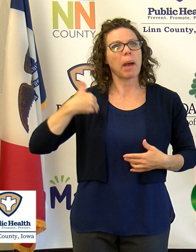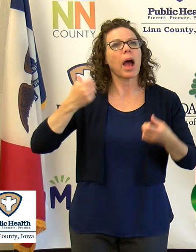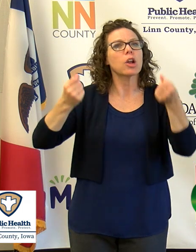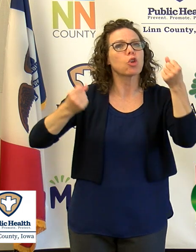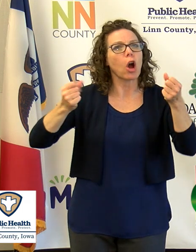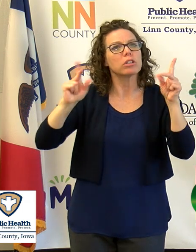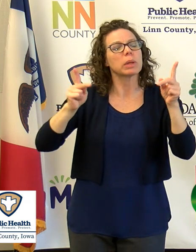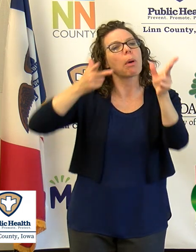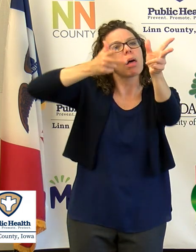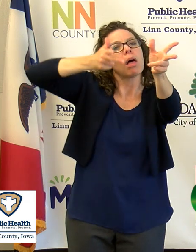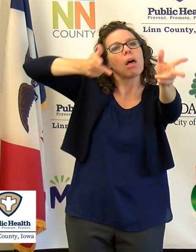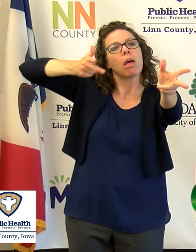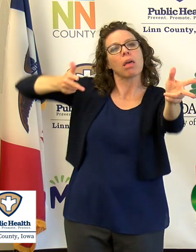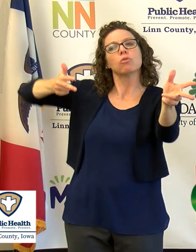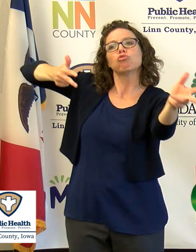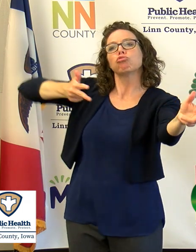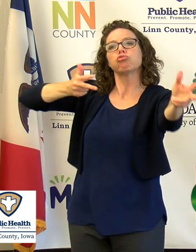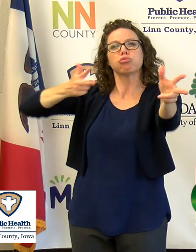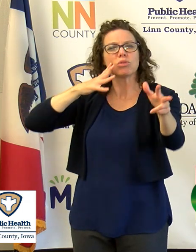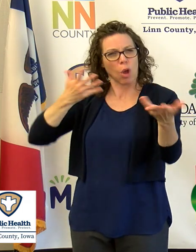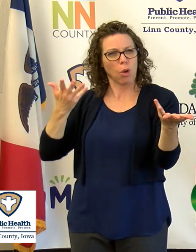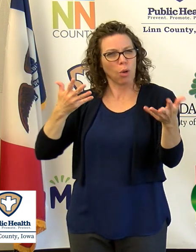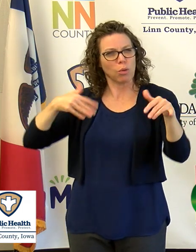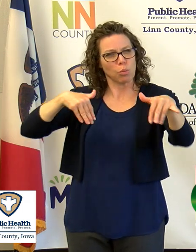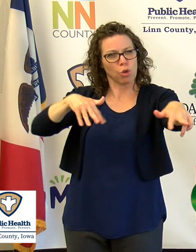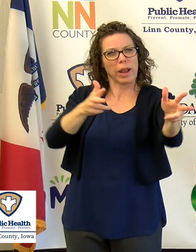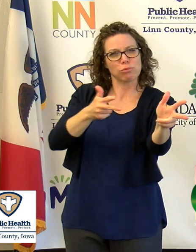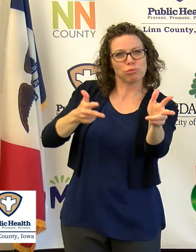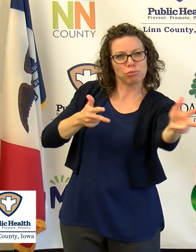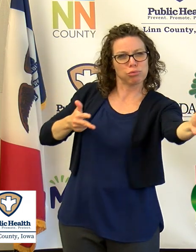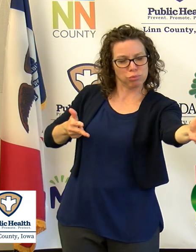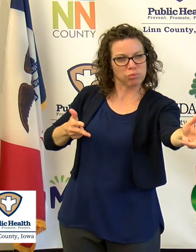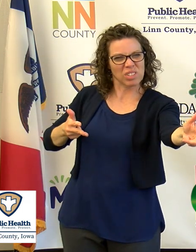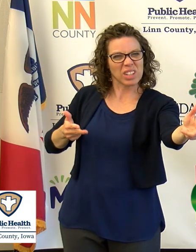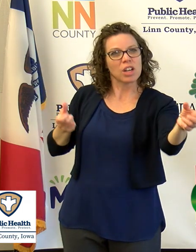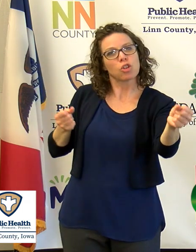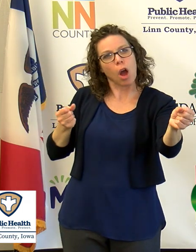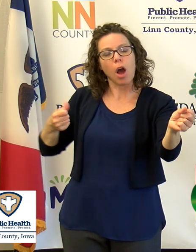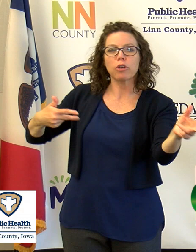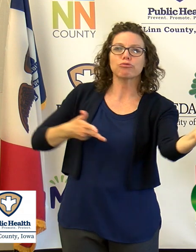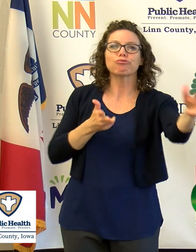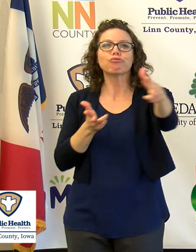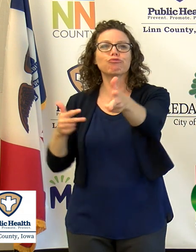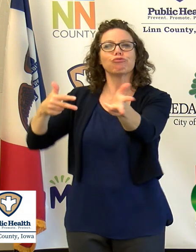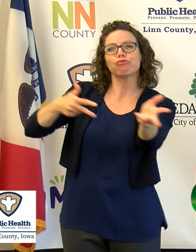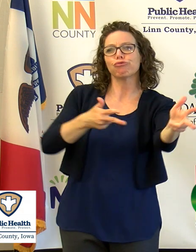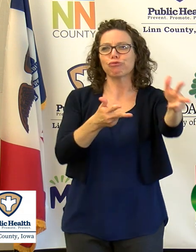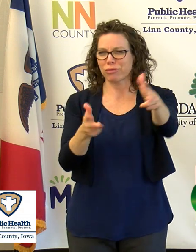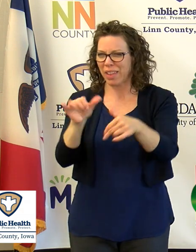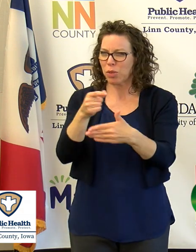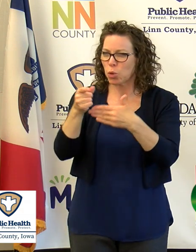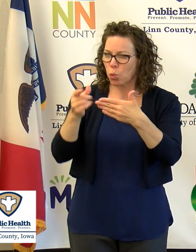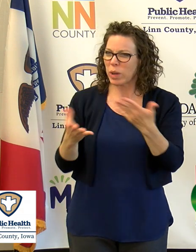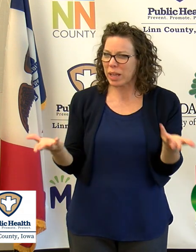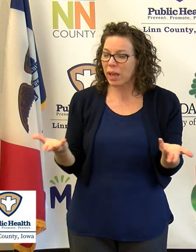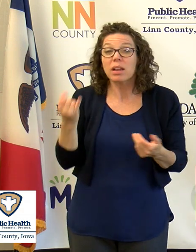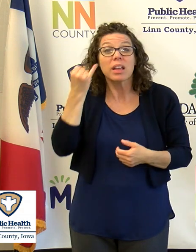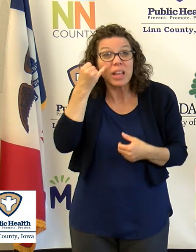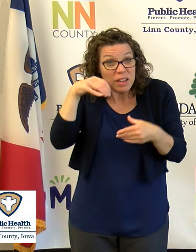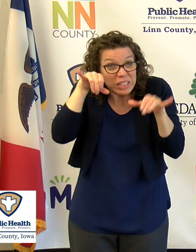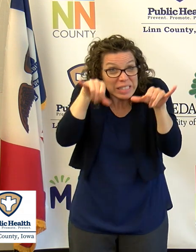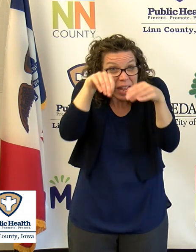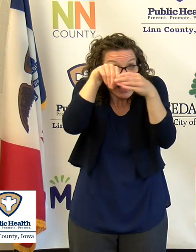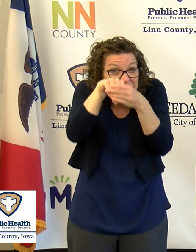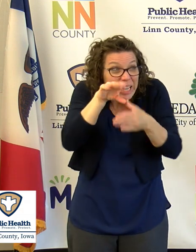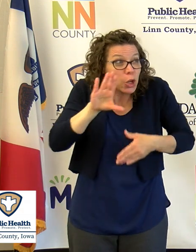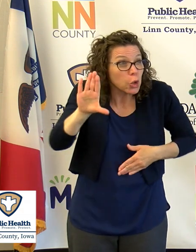and people trying to do a social distancing car fest where they were all in their cars going up and down the street. Yes, if you were in your cars